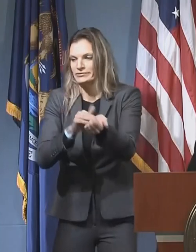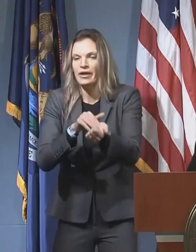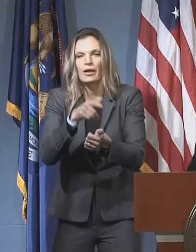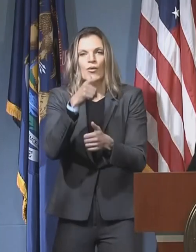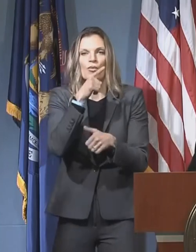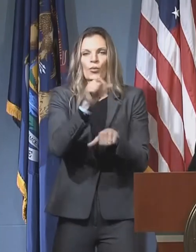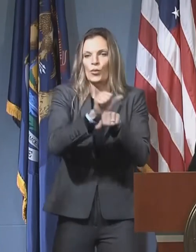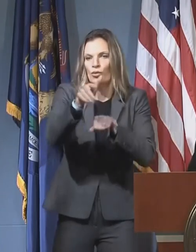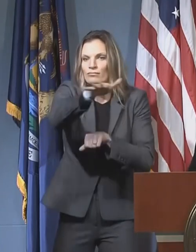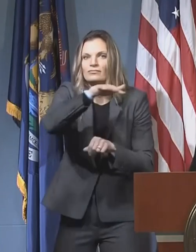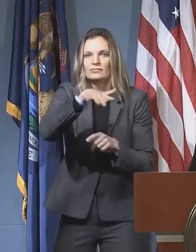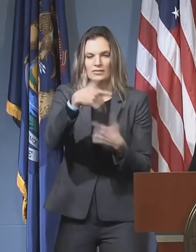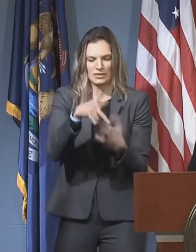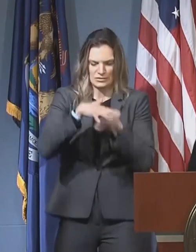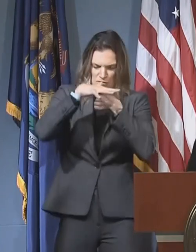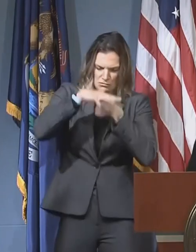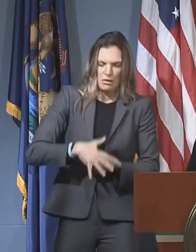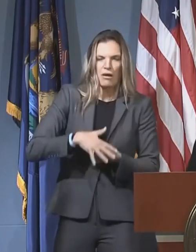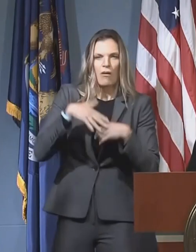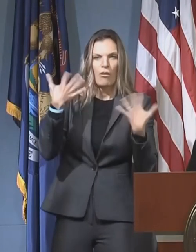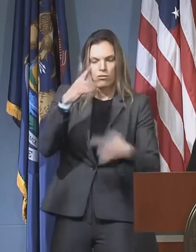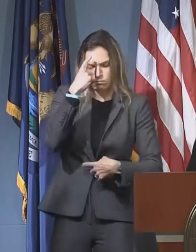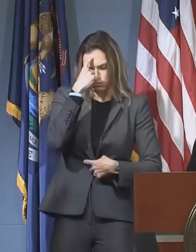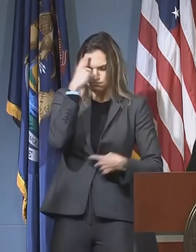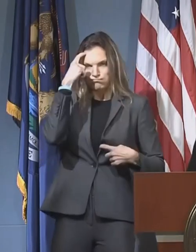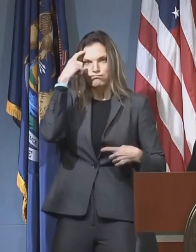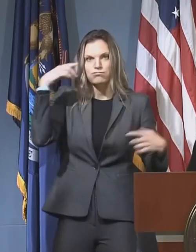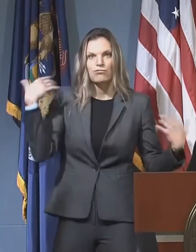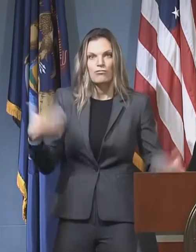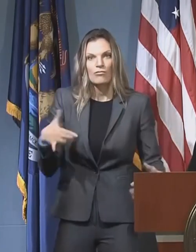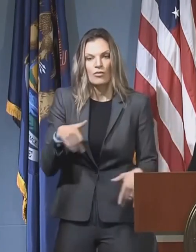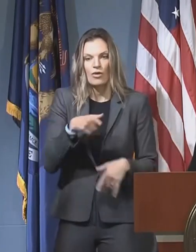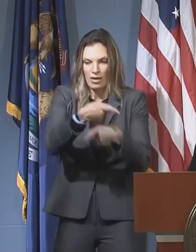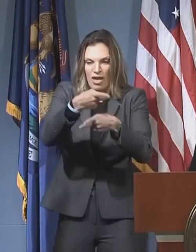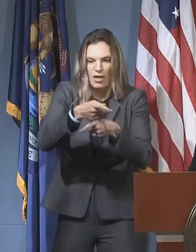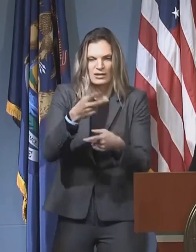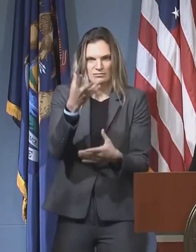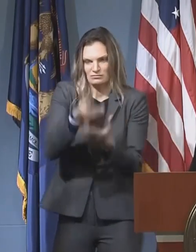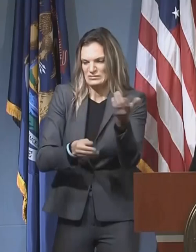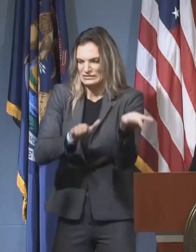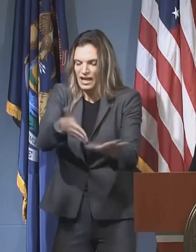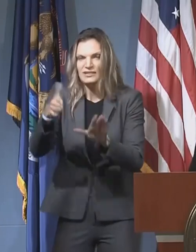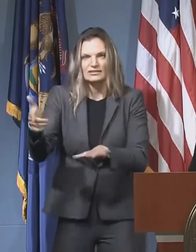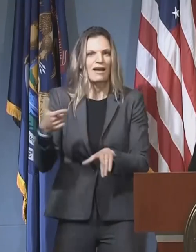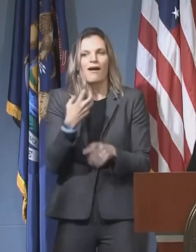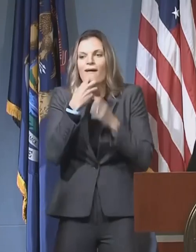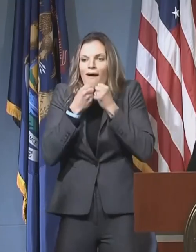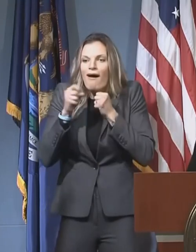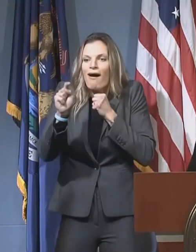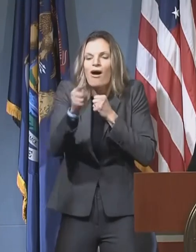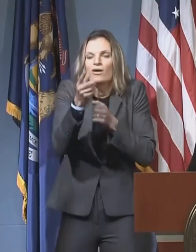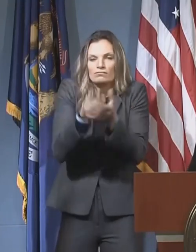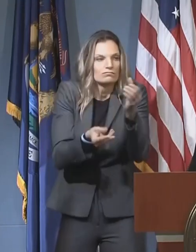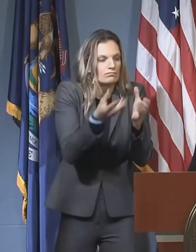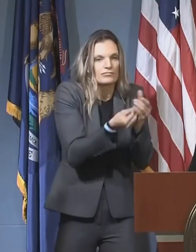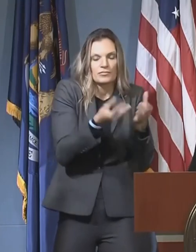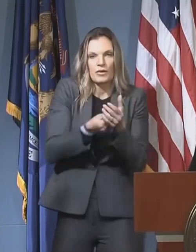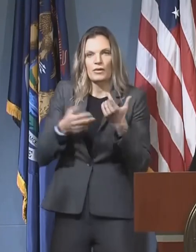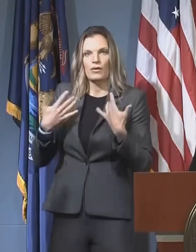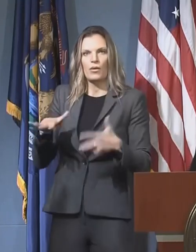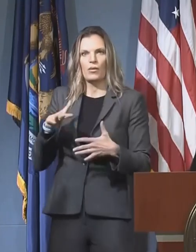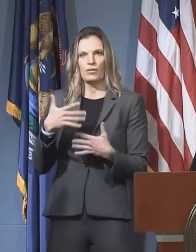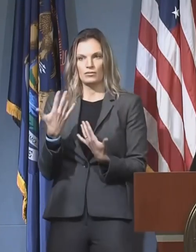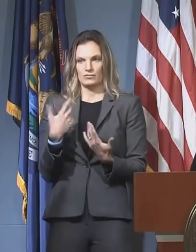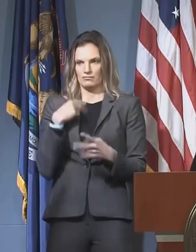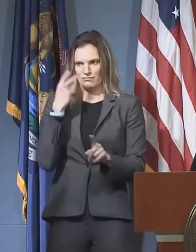because of all of the stress and the loss of people that they care for and that they care about. I've seen